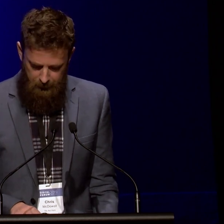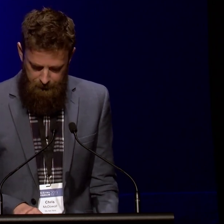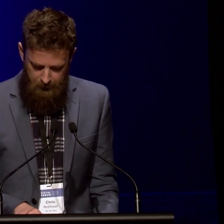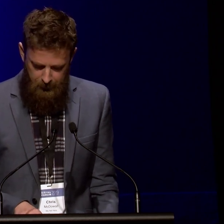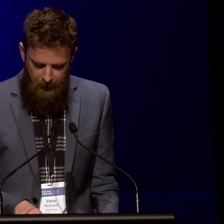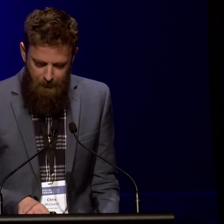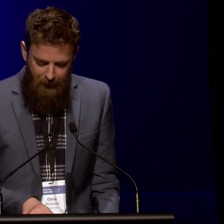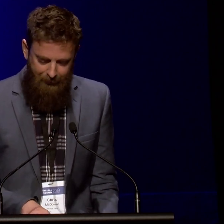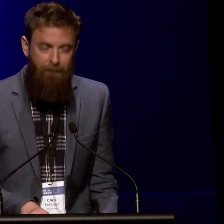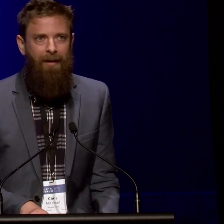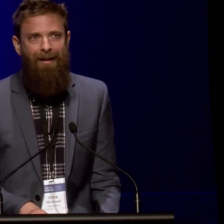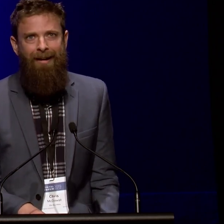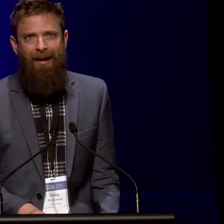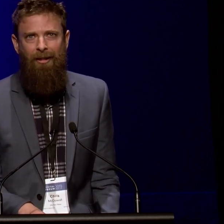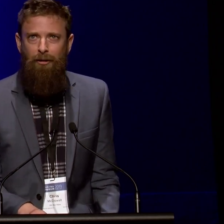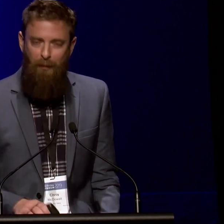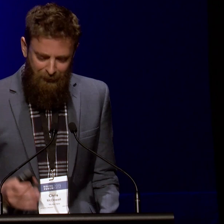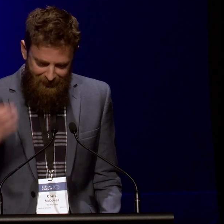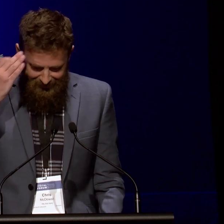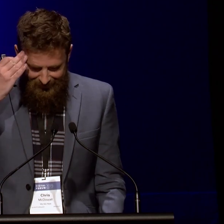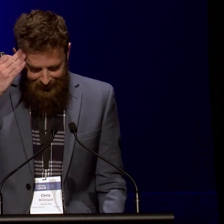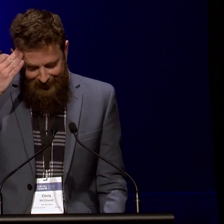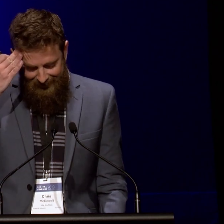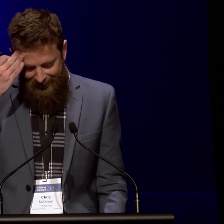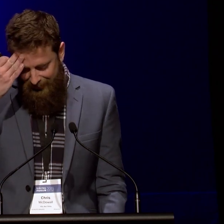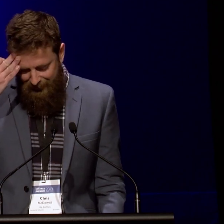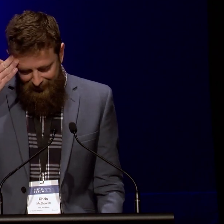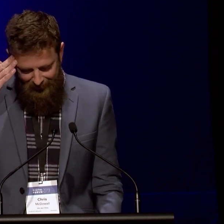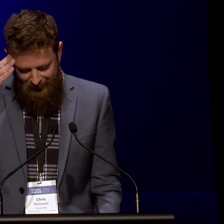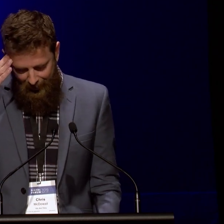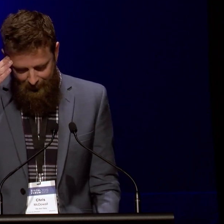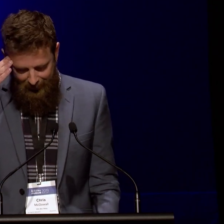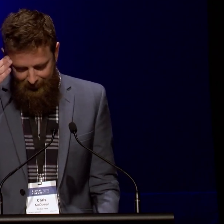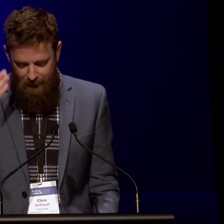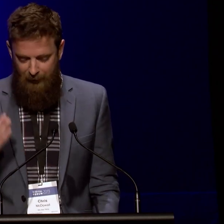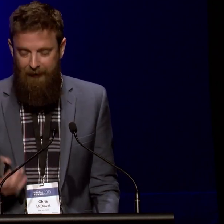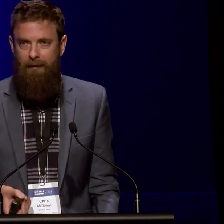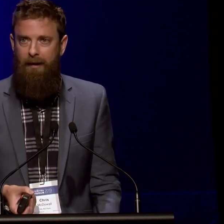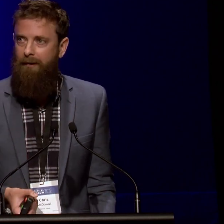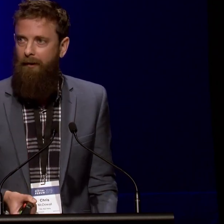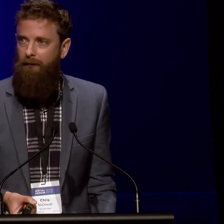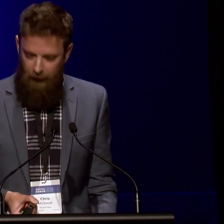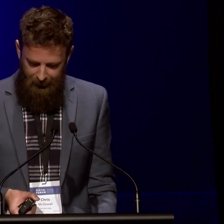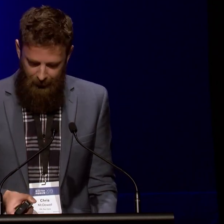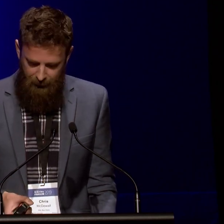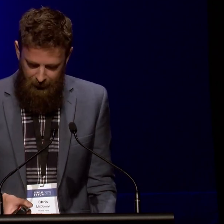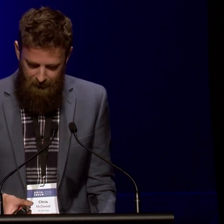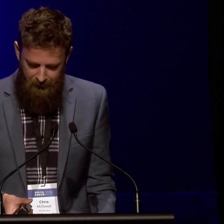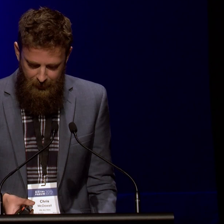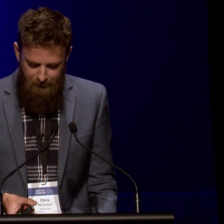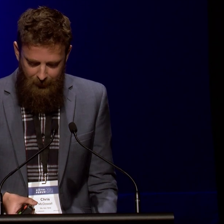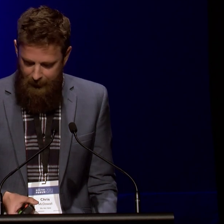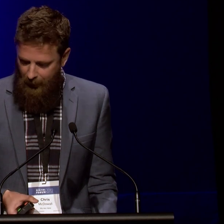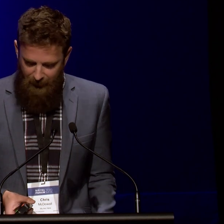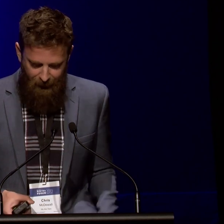the beholder. And those words, they continue to inspire me 20 years after first encountering